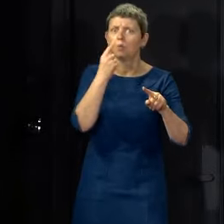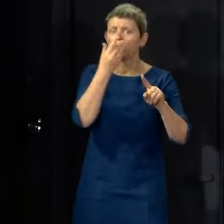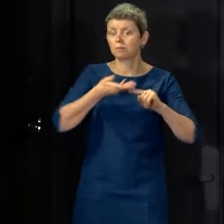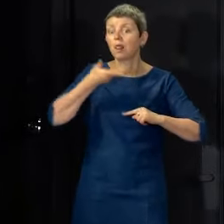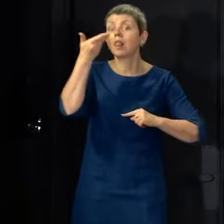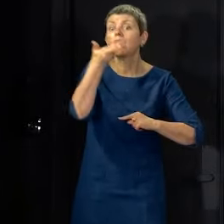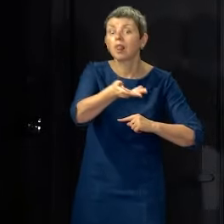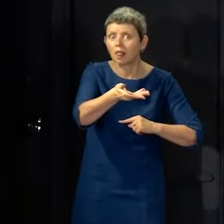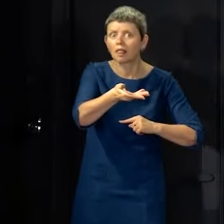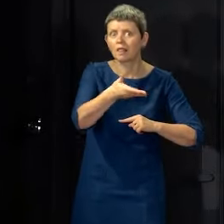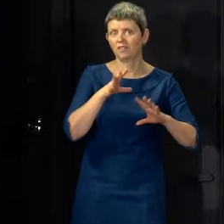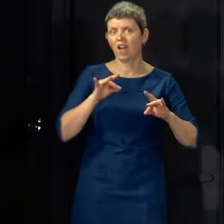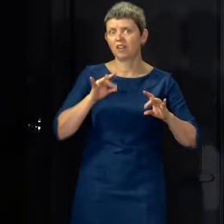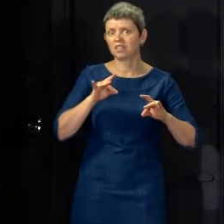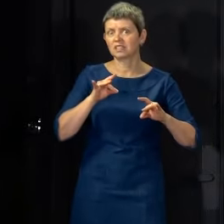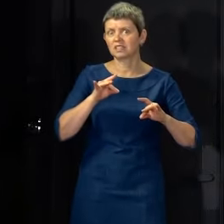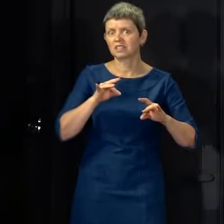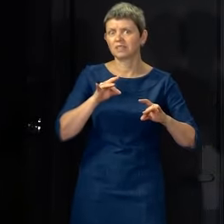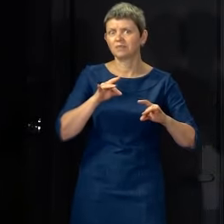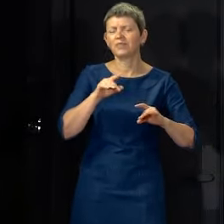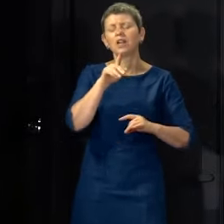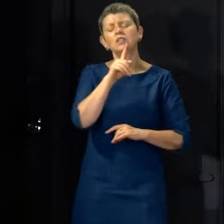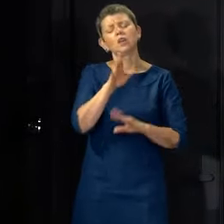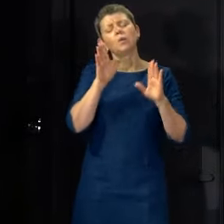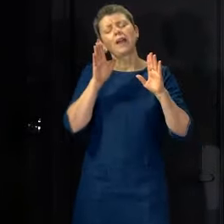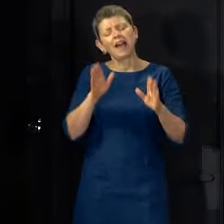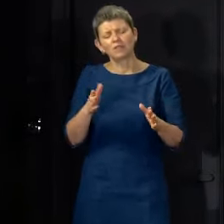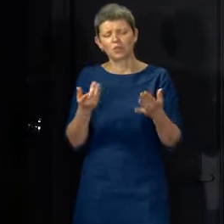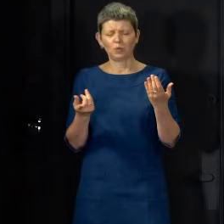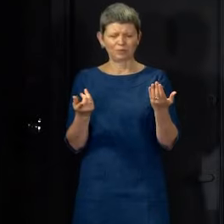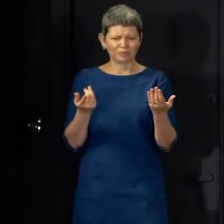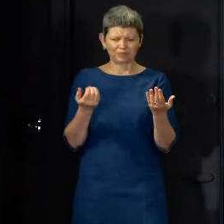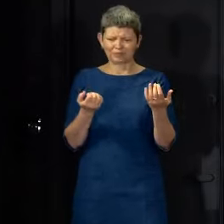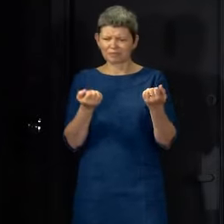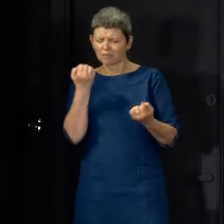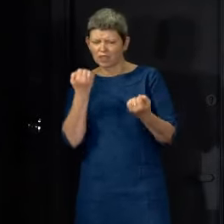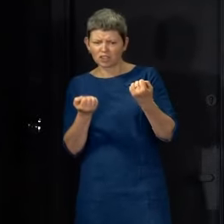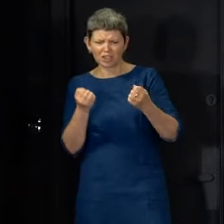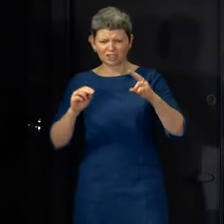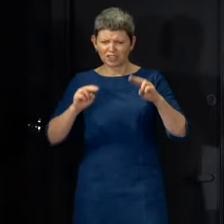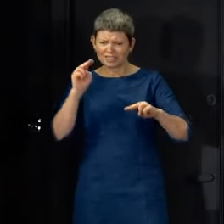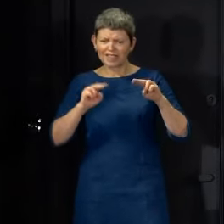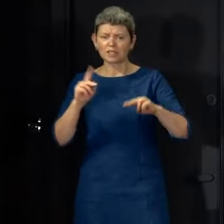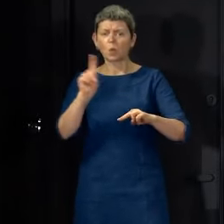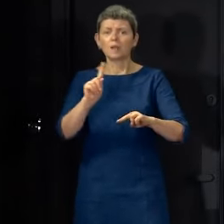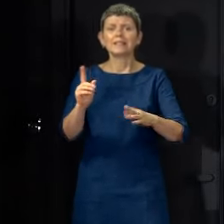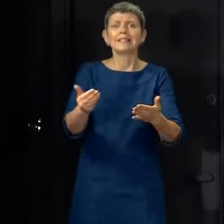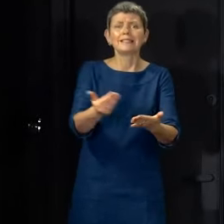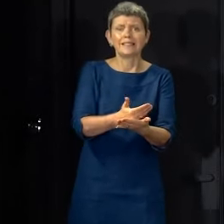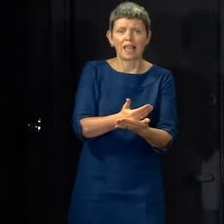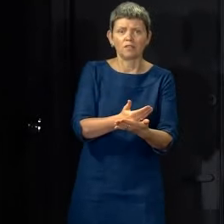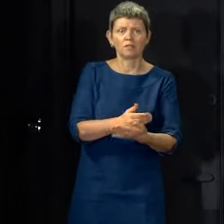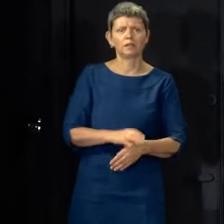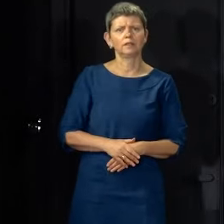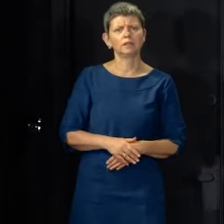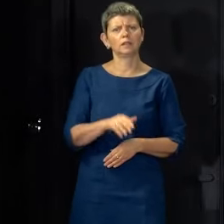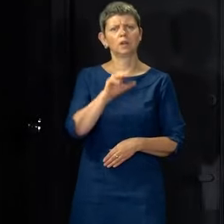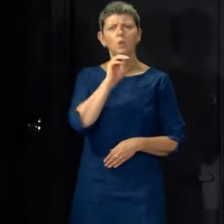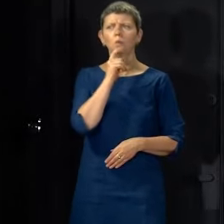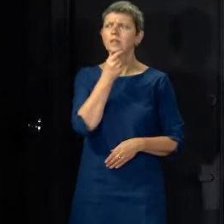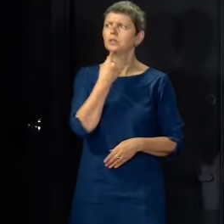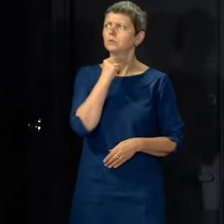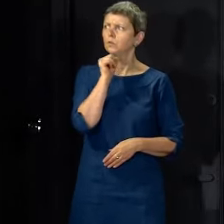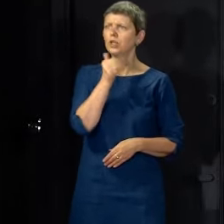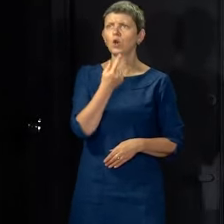judgements that we don't close our minds to, and there's no sort of ideological position in the government here that says we're going to stick to two metres, come what